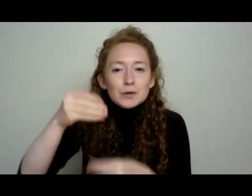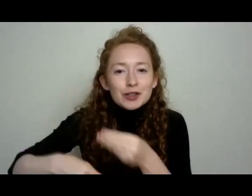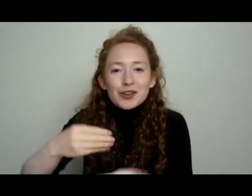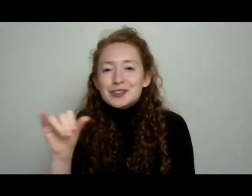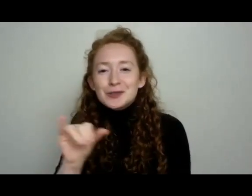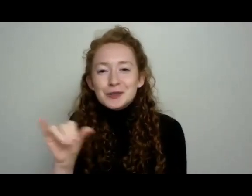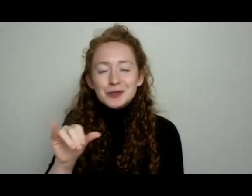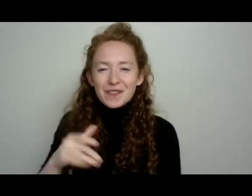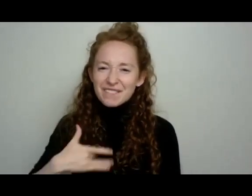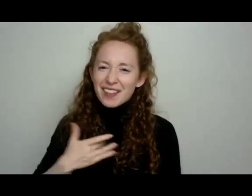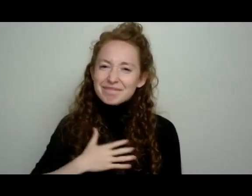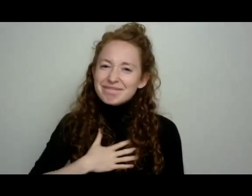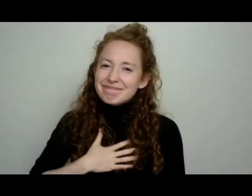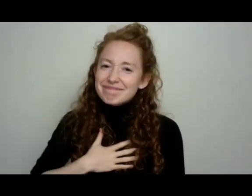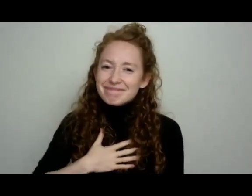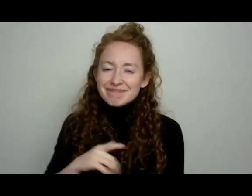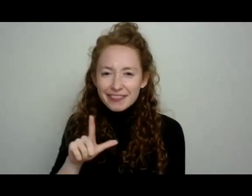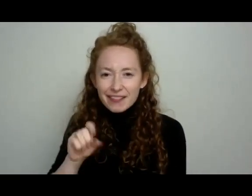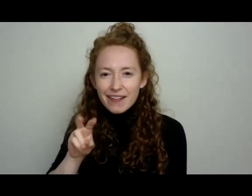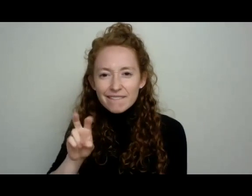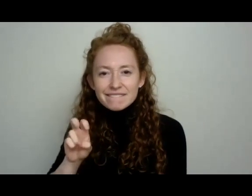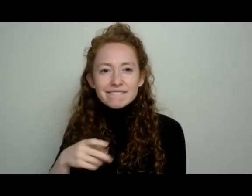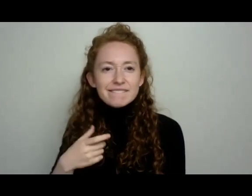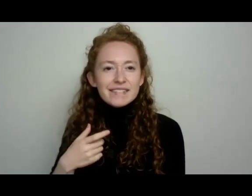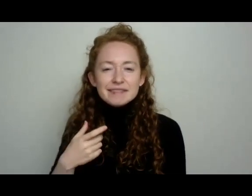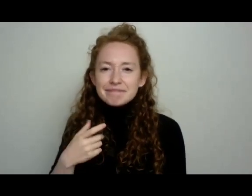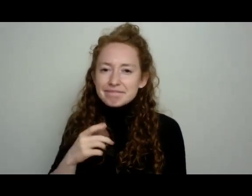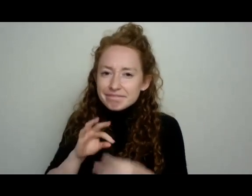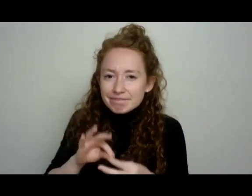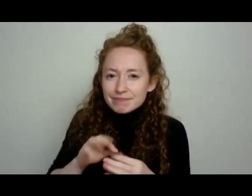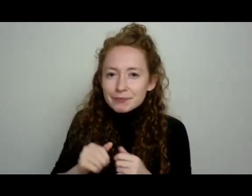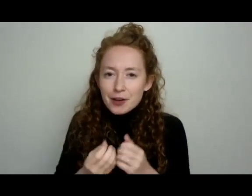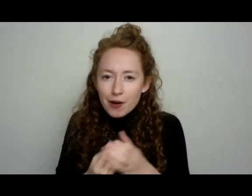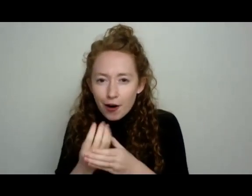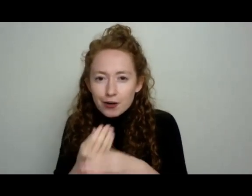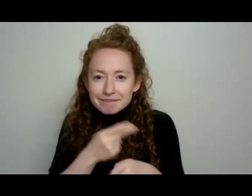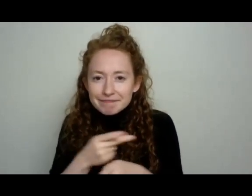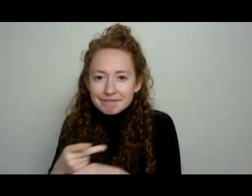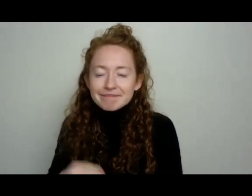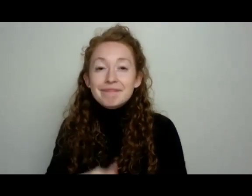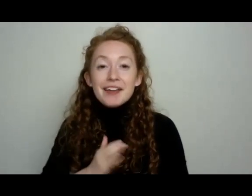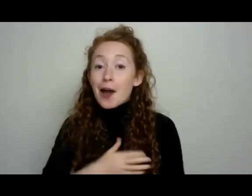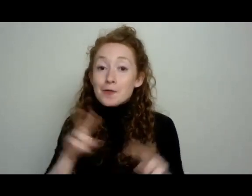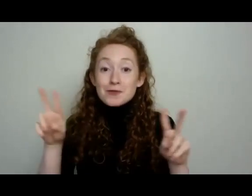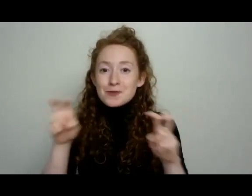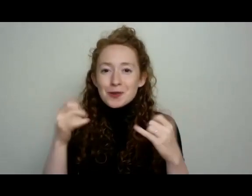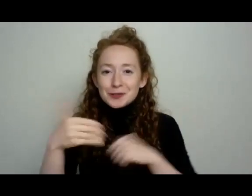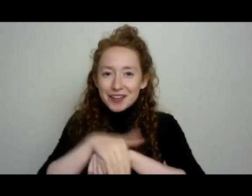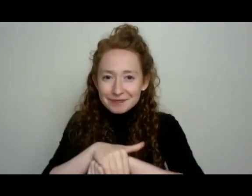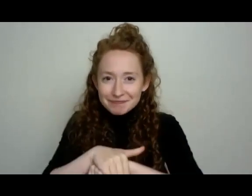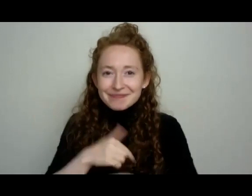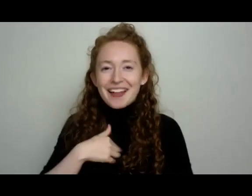and love and the gardens that we grow. And our quote tonight, I would love to begin and end with